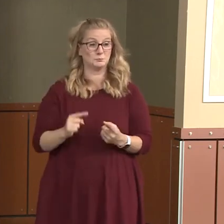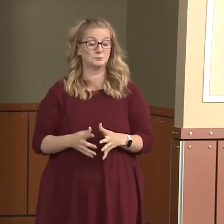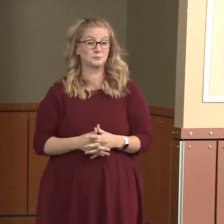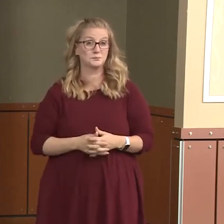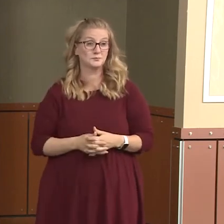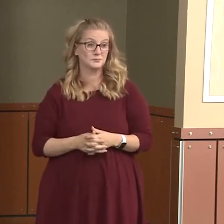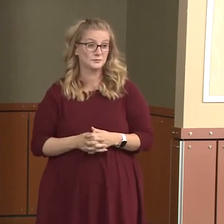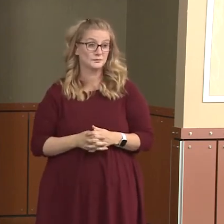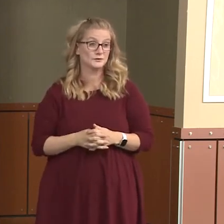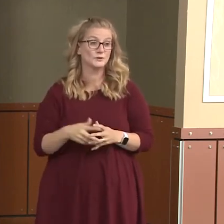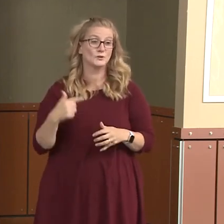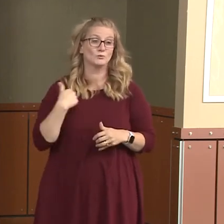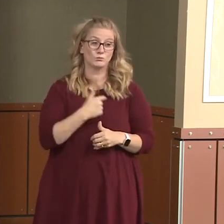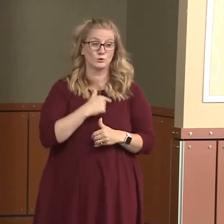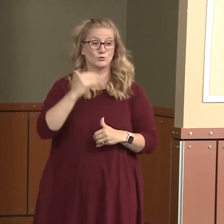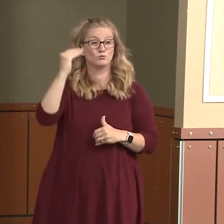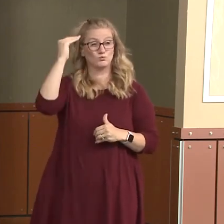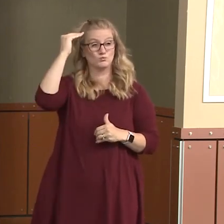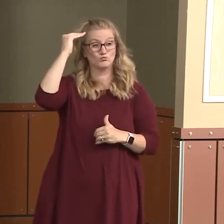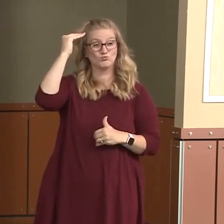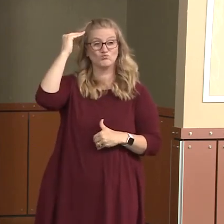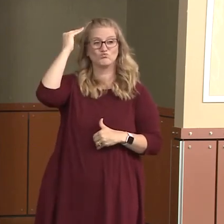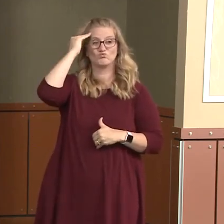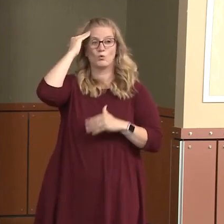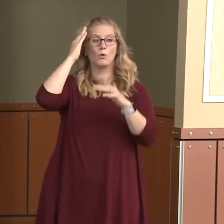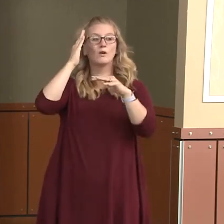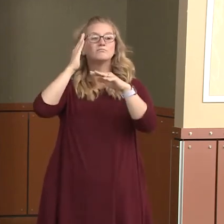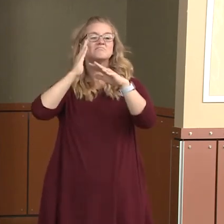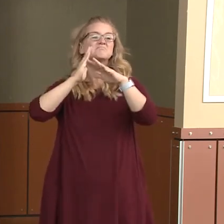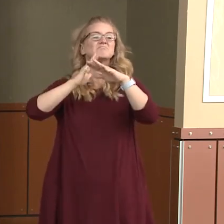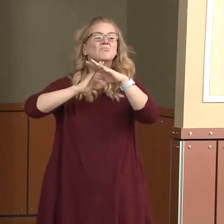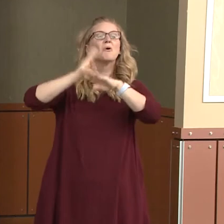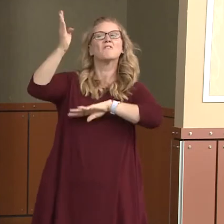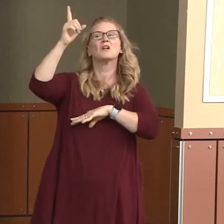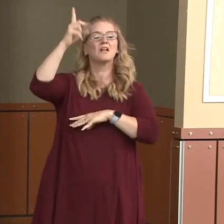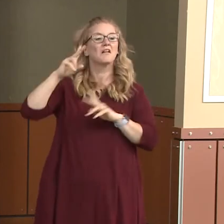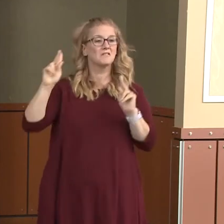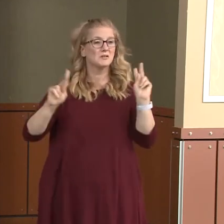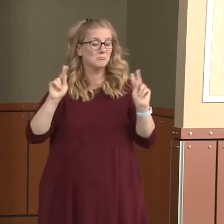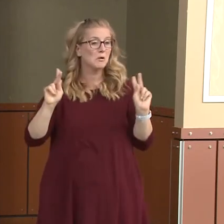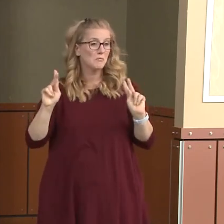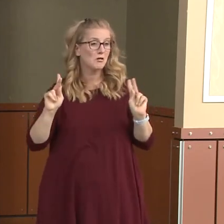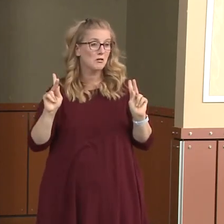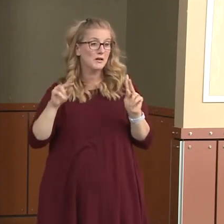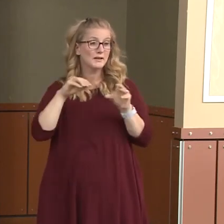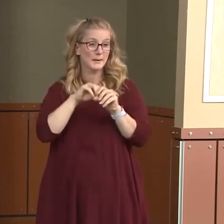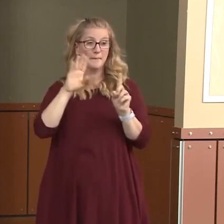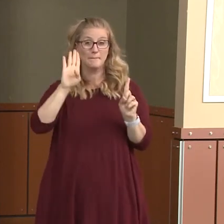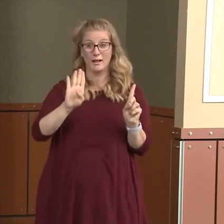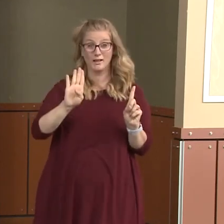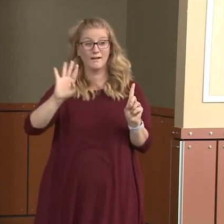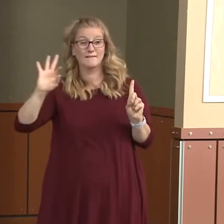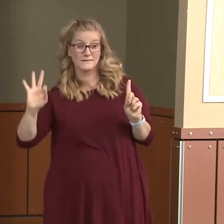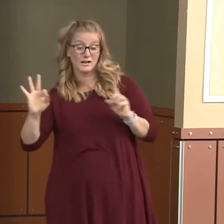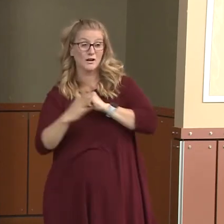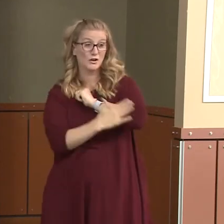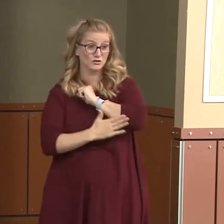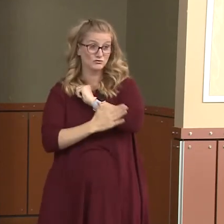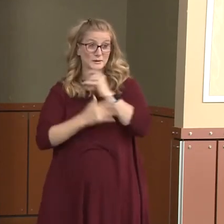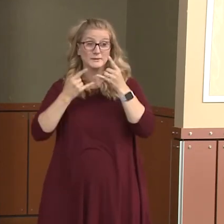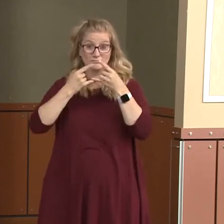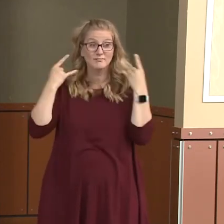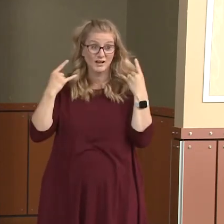We know that over half of the persons in Benton and Franklin counties do appear to be wearing masks, which is good,